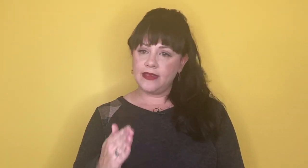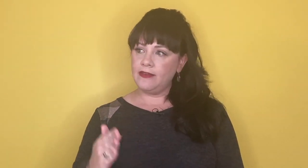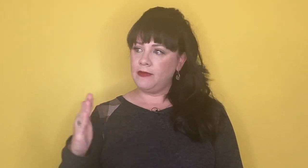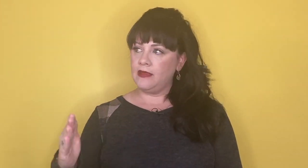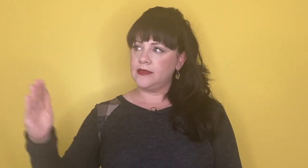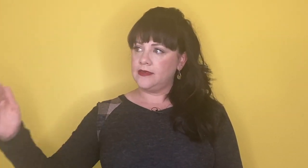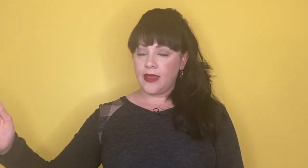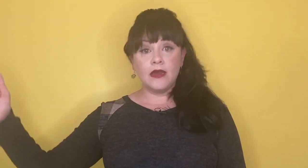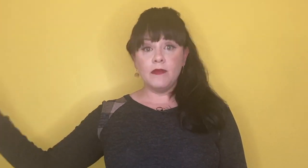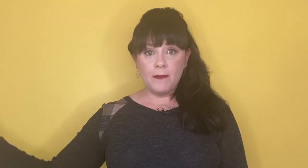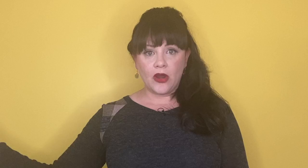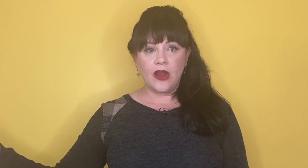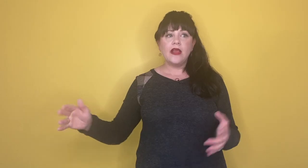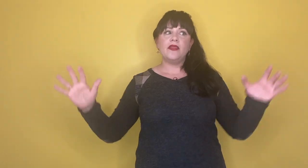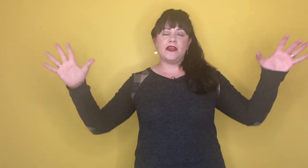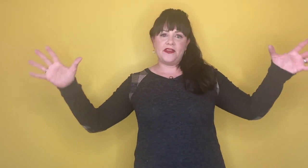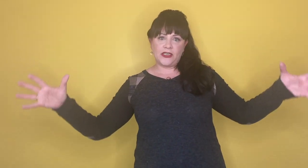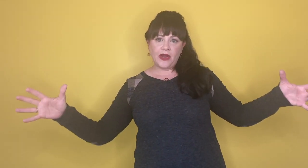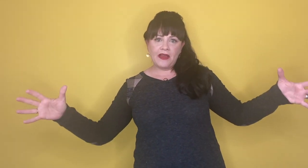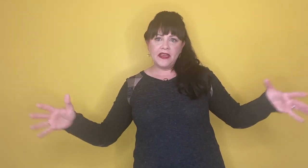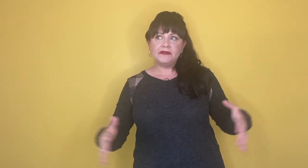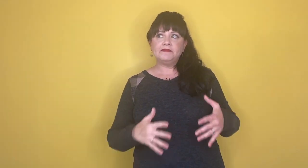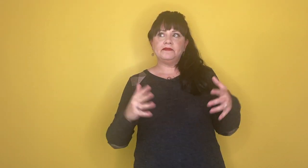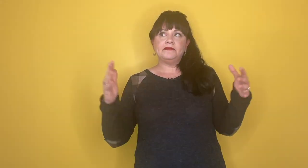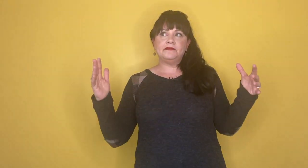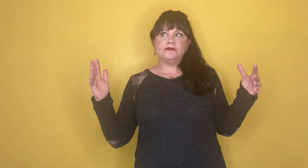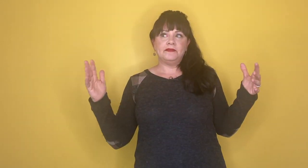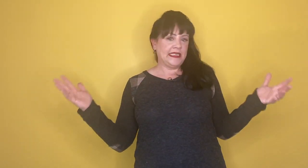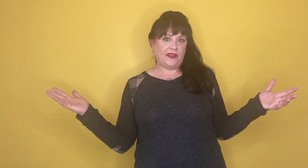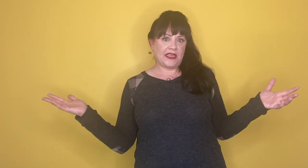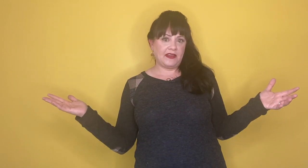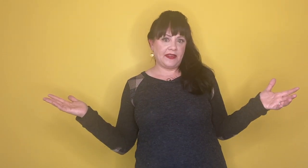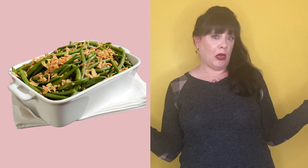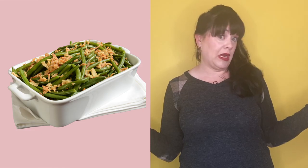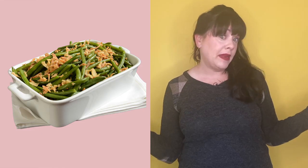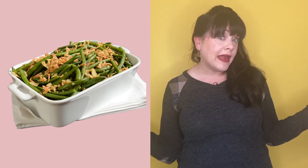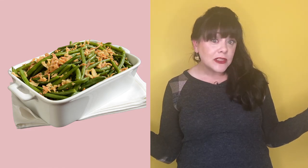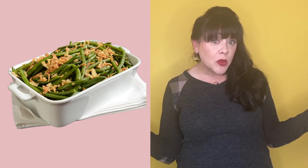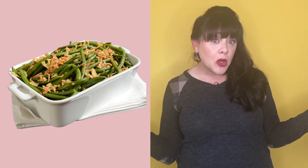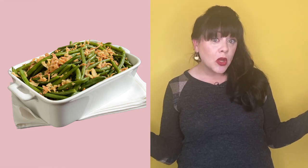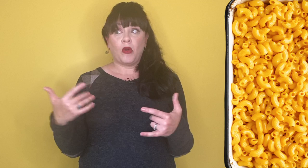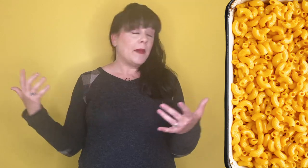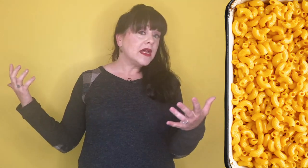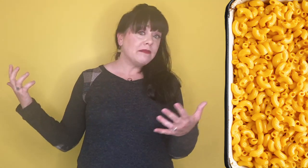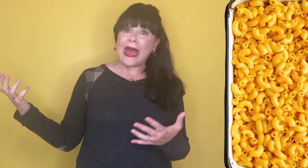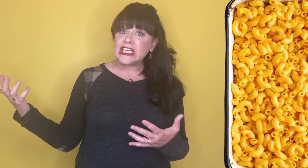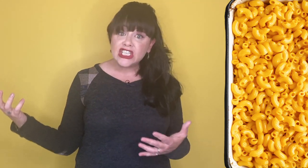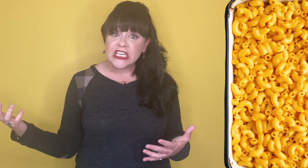meal since they can remember that if they don't have it, it's not Thanksgiving. A green bean casserole, grandma's mac and cheese.